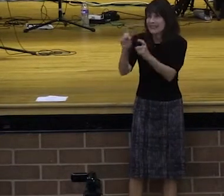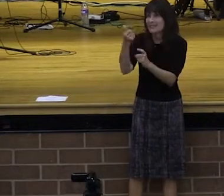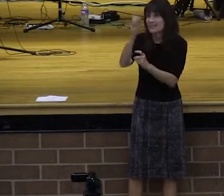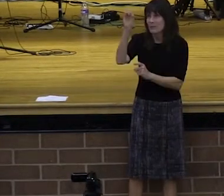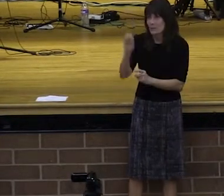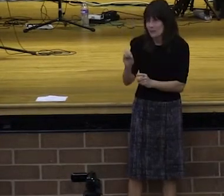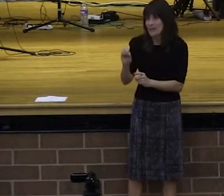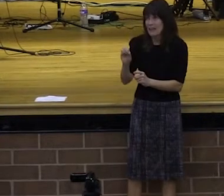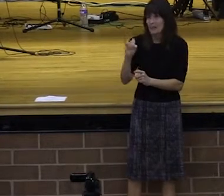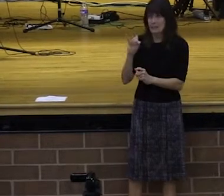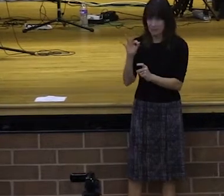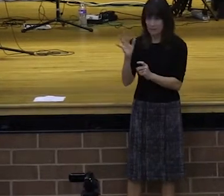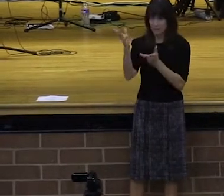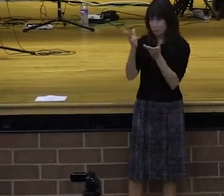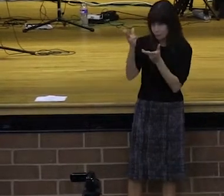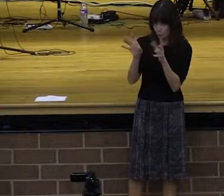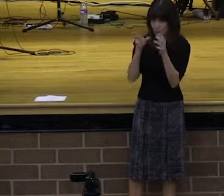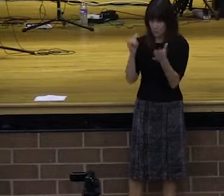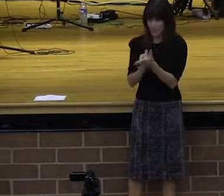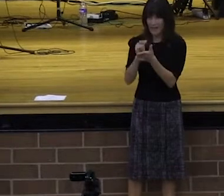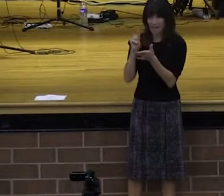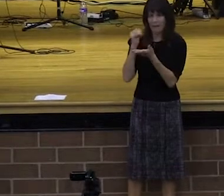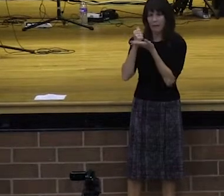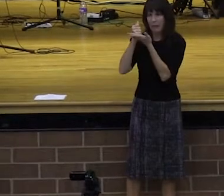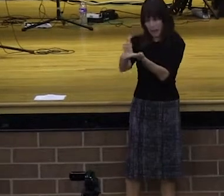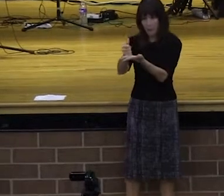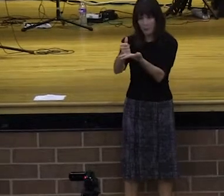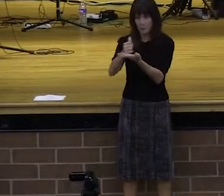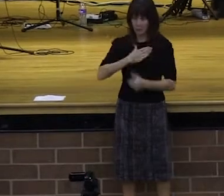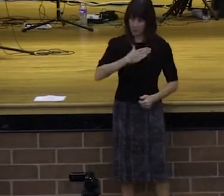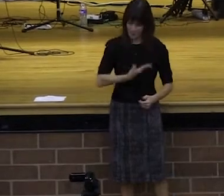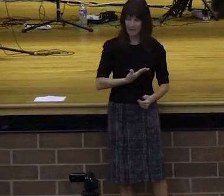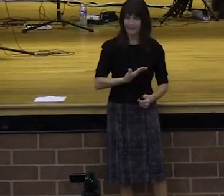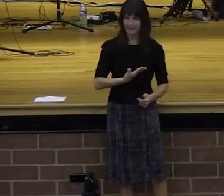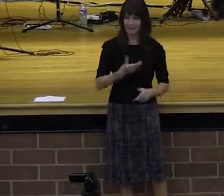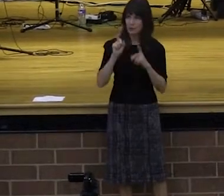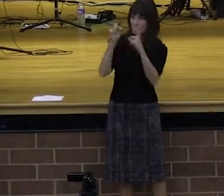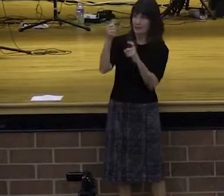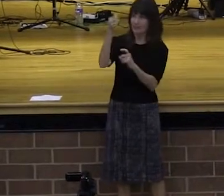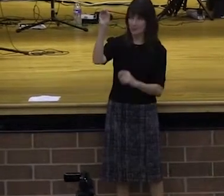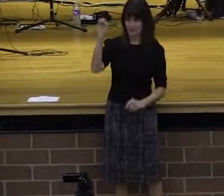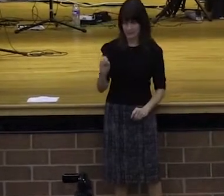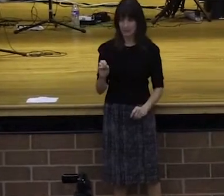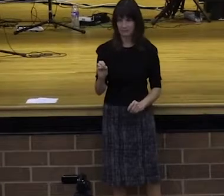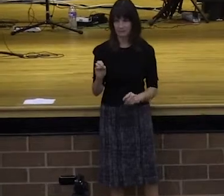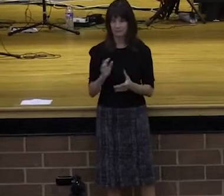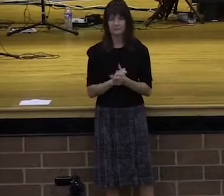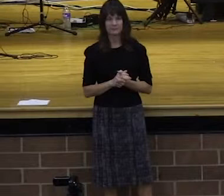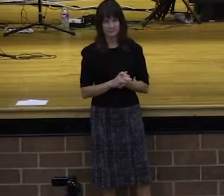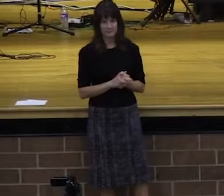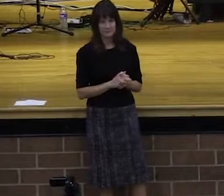will receive more blessing from God. Here it says He'll rebuke the devourced. He'll open up the windows of heaven.